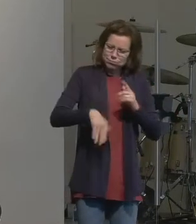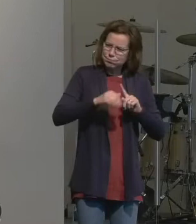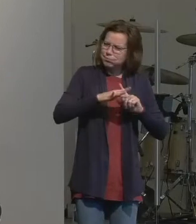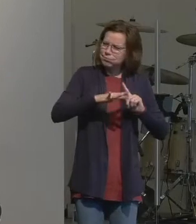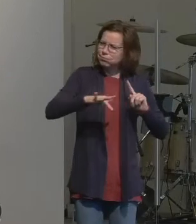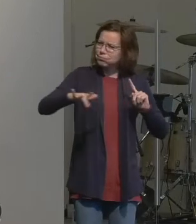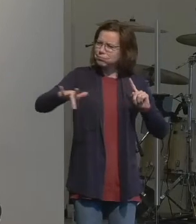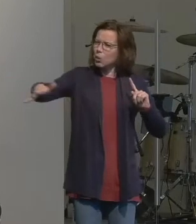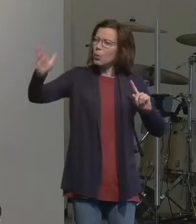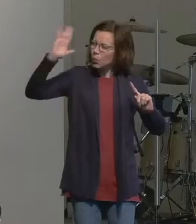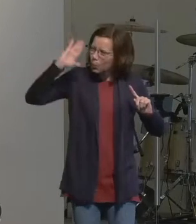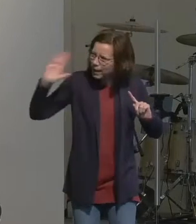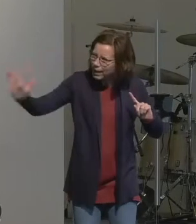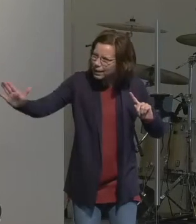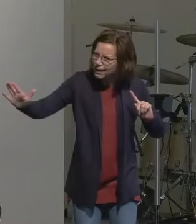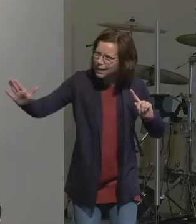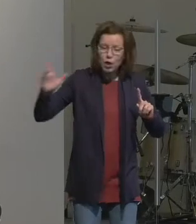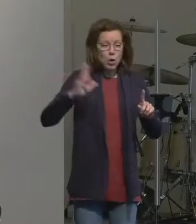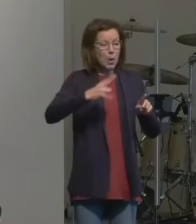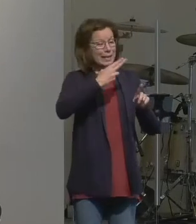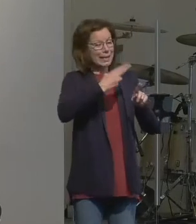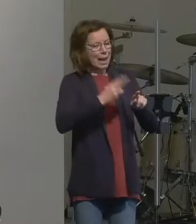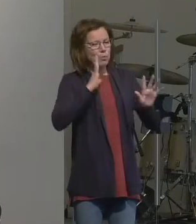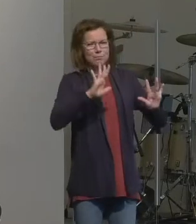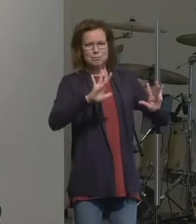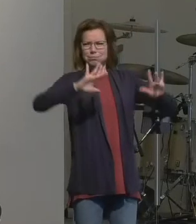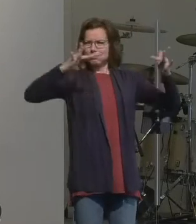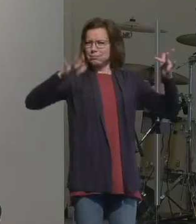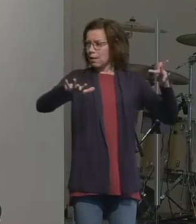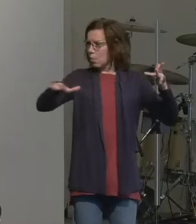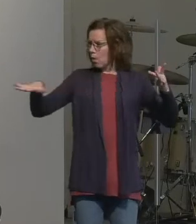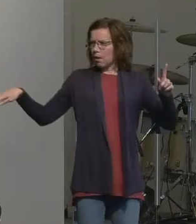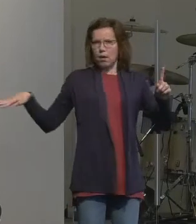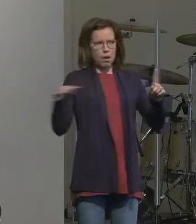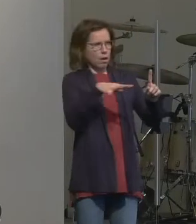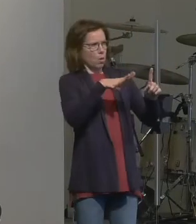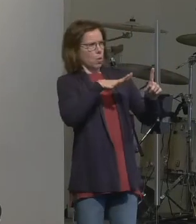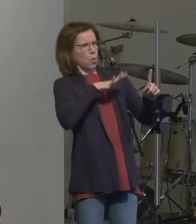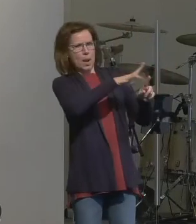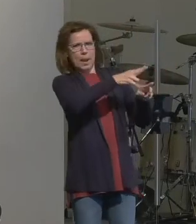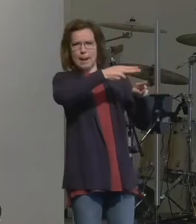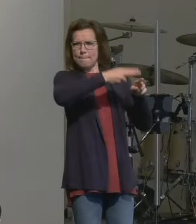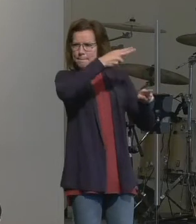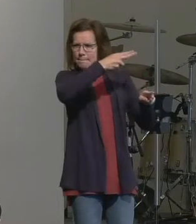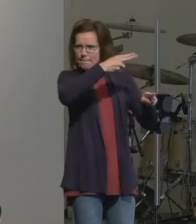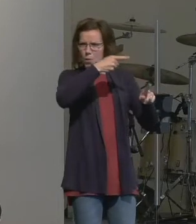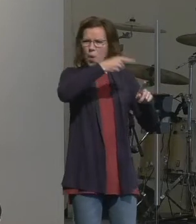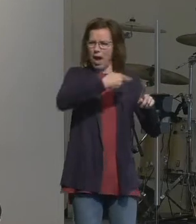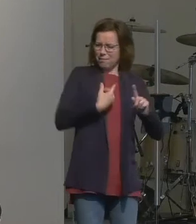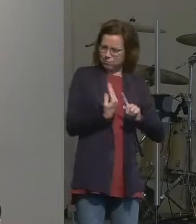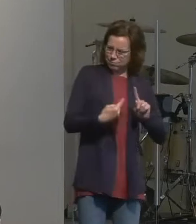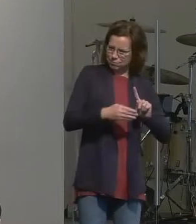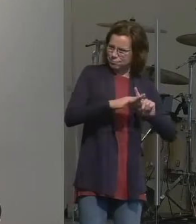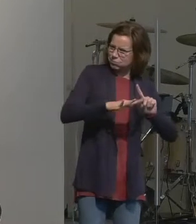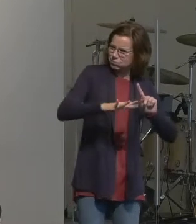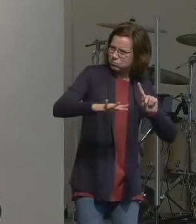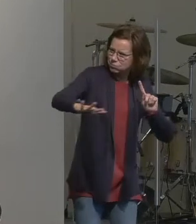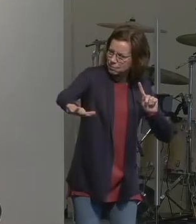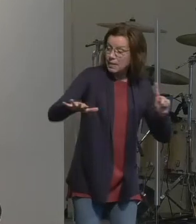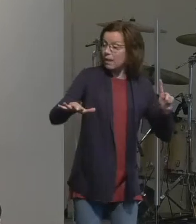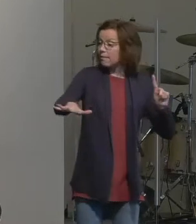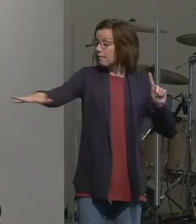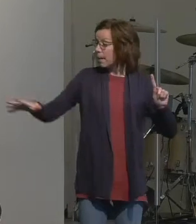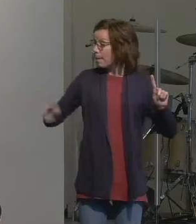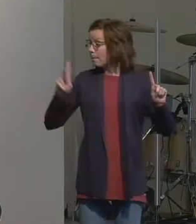so that you will be a blessing. I will bless those who bless you, and him who dishonors you I will